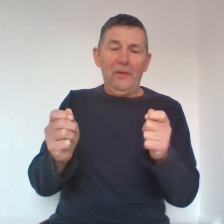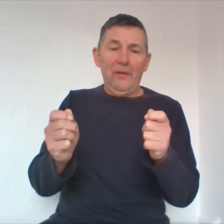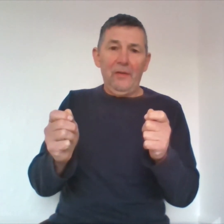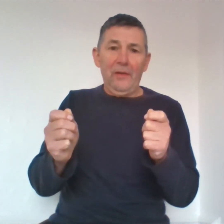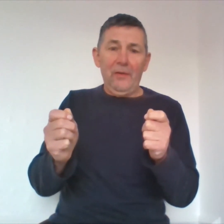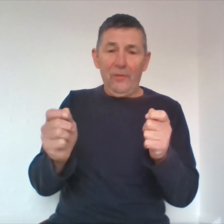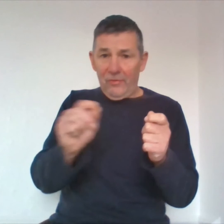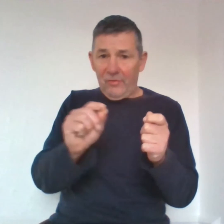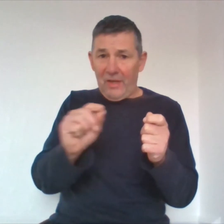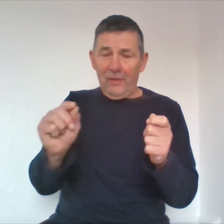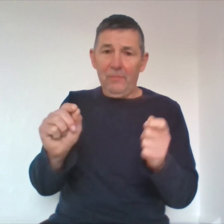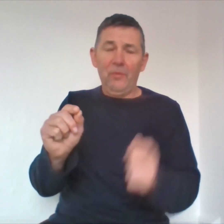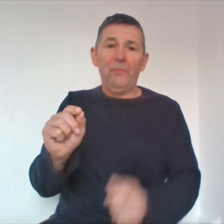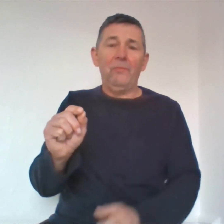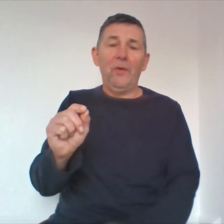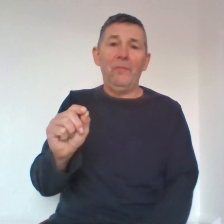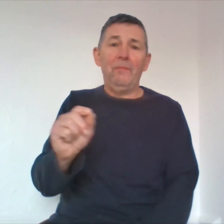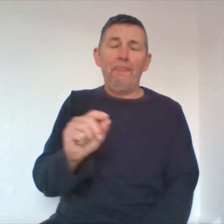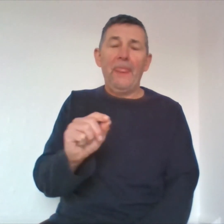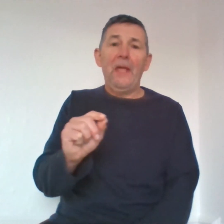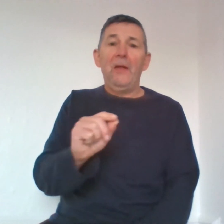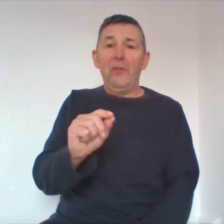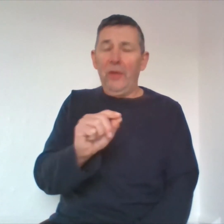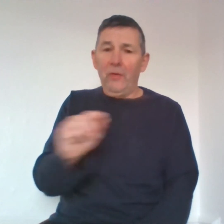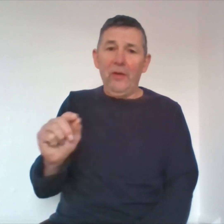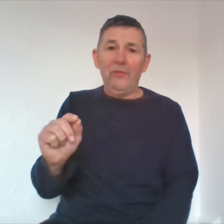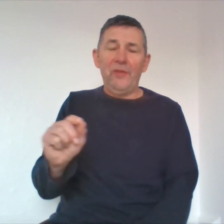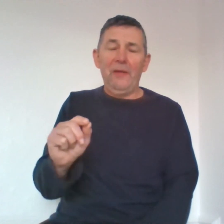and i'm signing the boat bottom the little girl's name